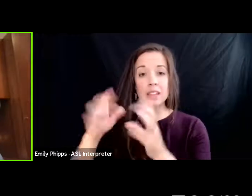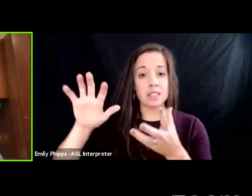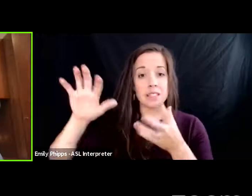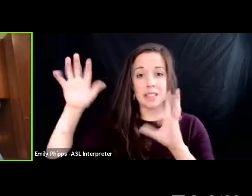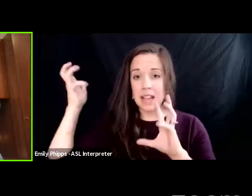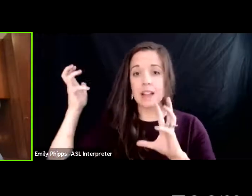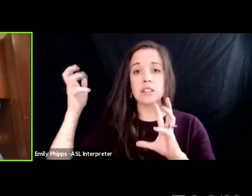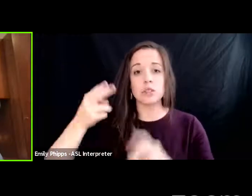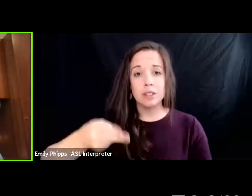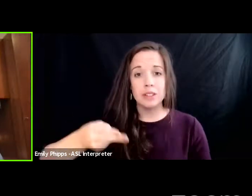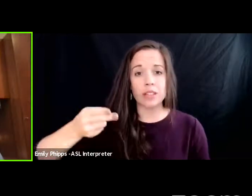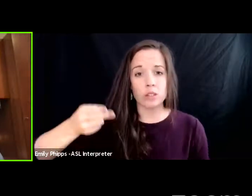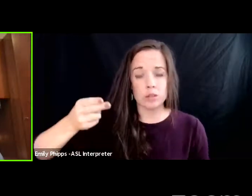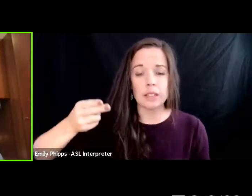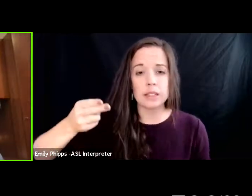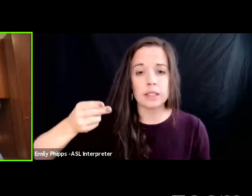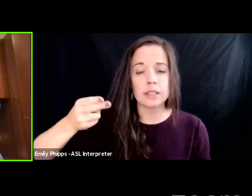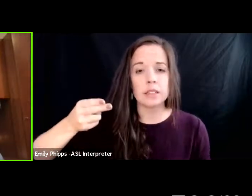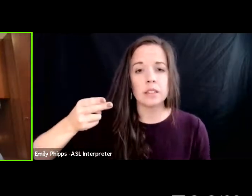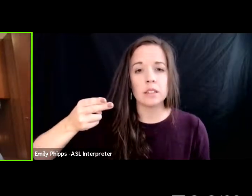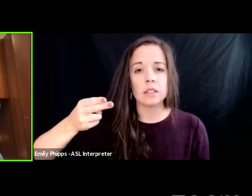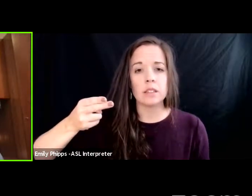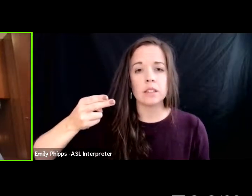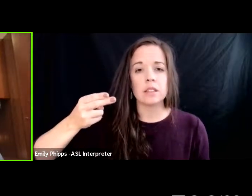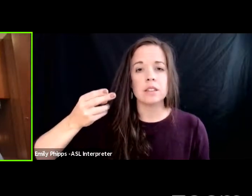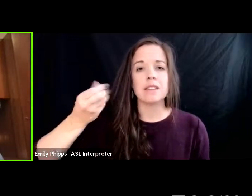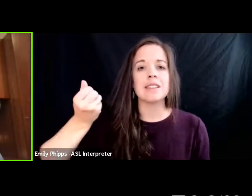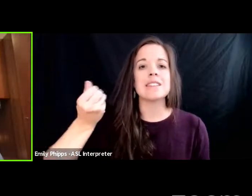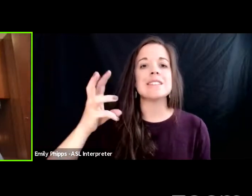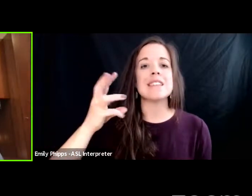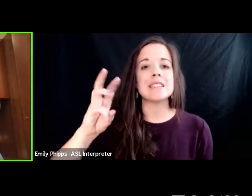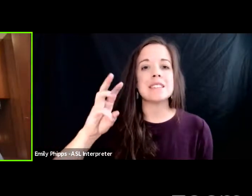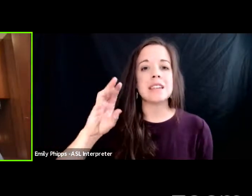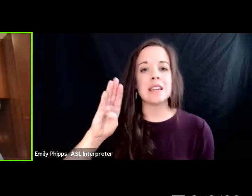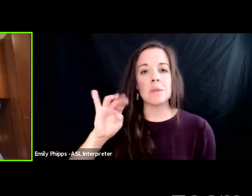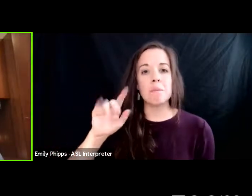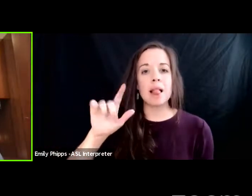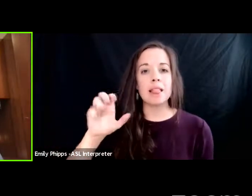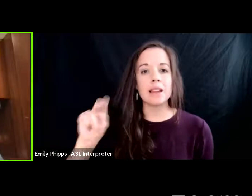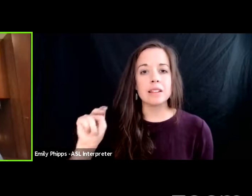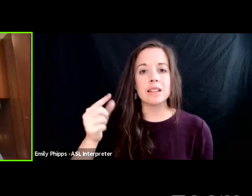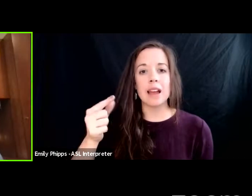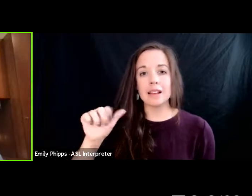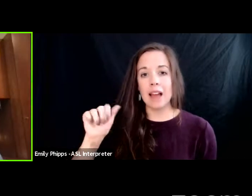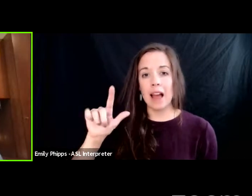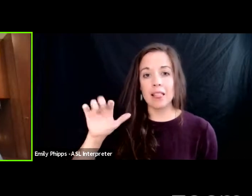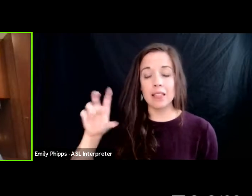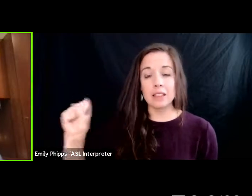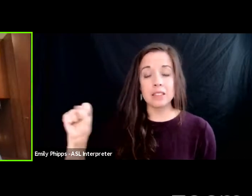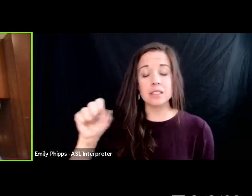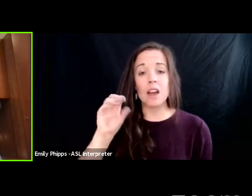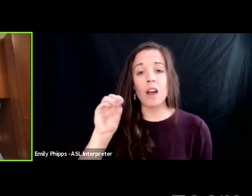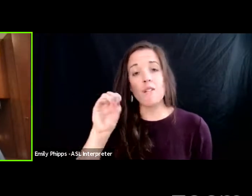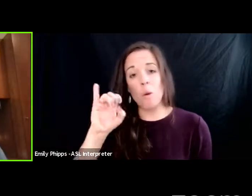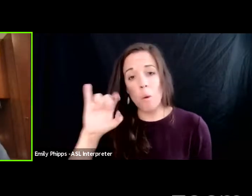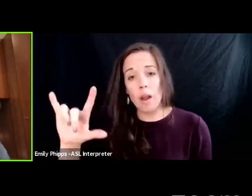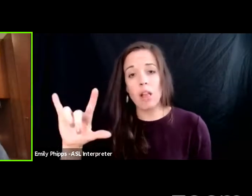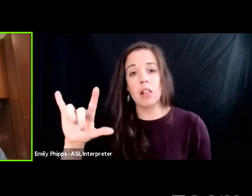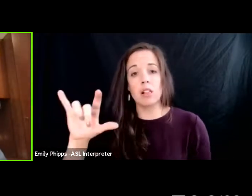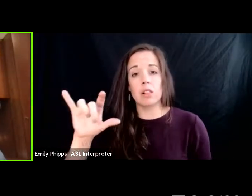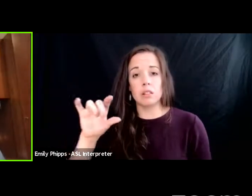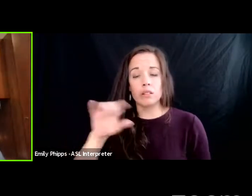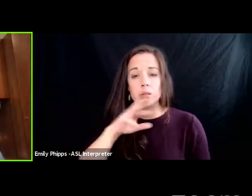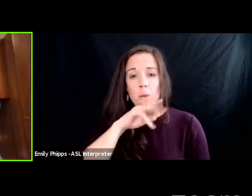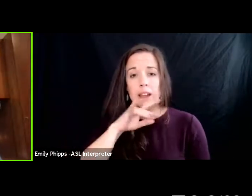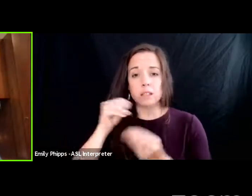um the 16 billion gallons that you may have heard of toxic oil waste that was dumped into the ecuadorian